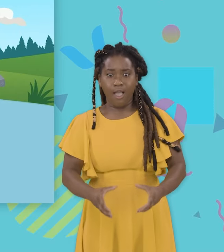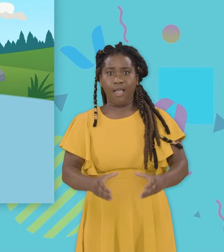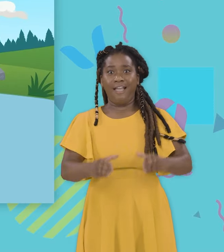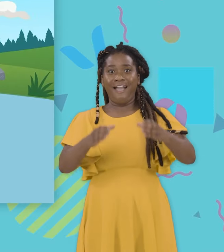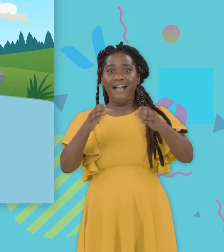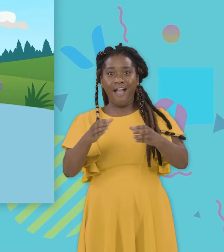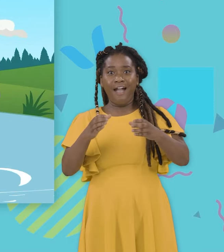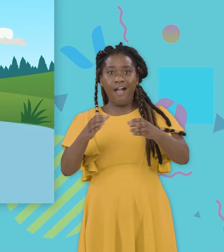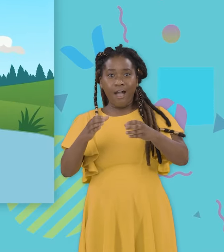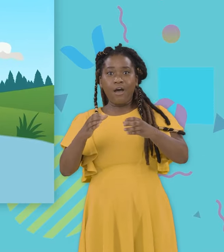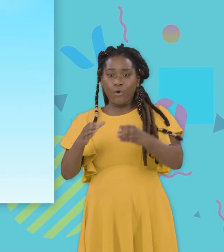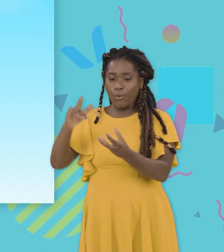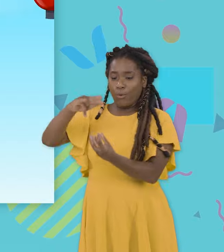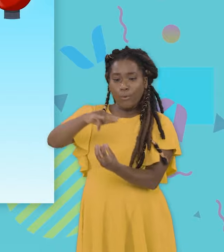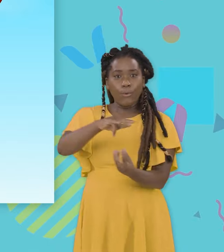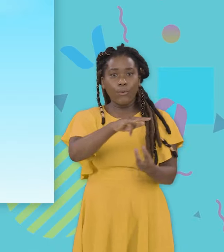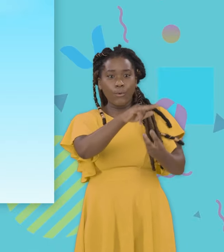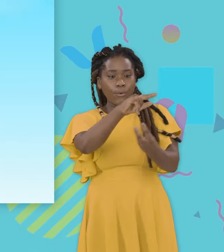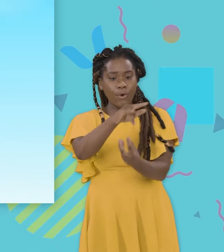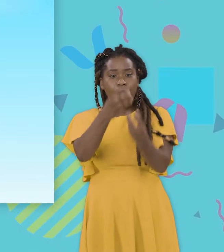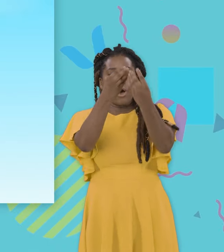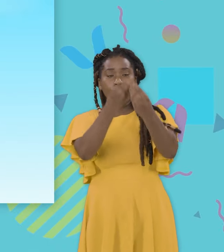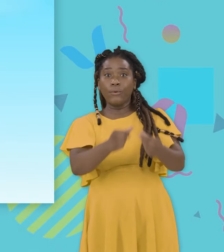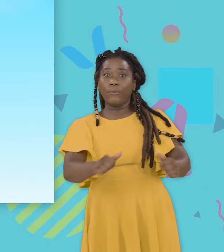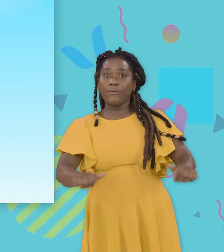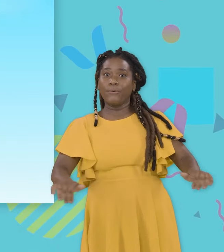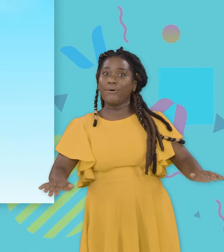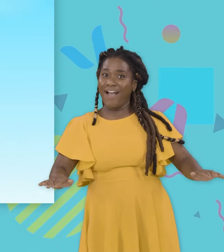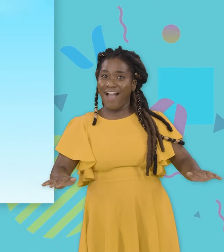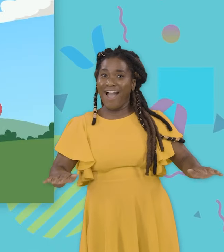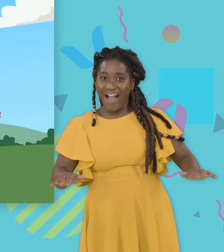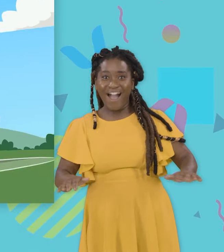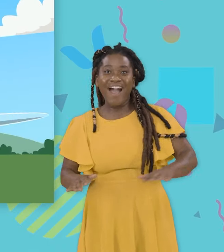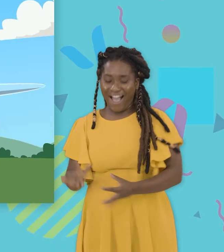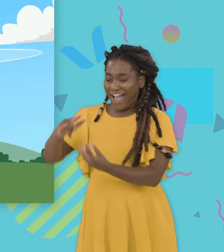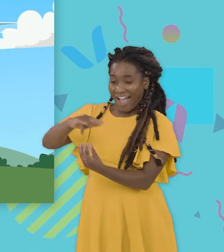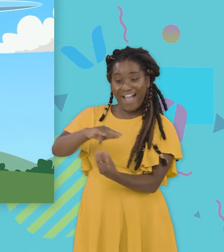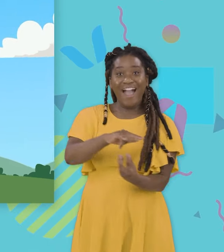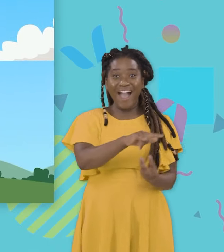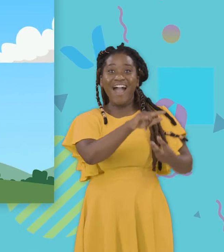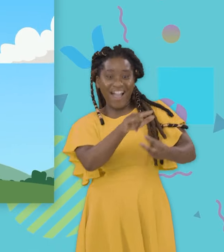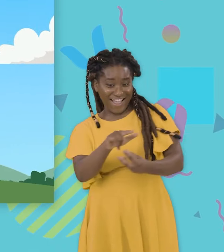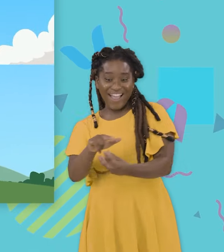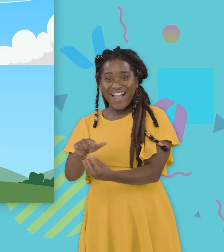burning flames And drops water from the sky It's a firefighting